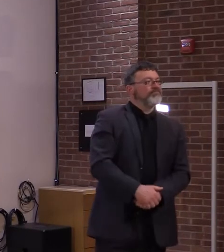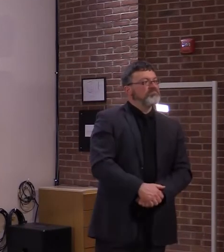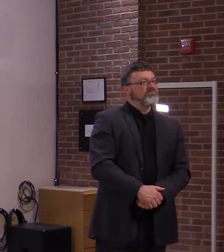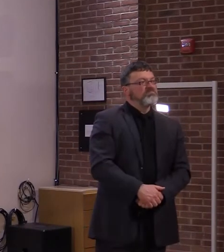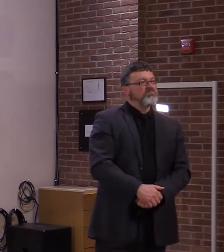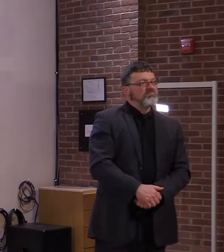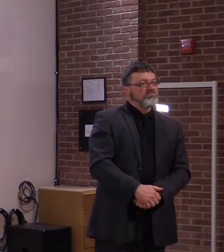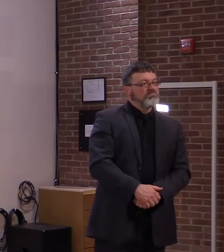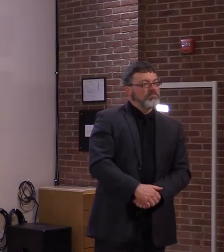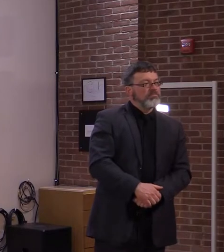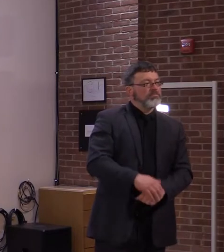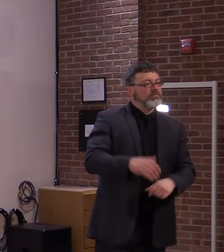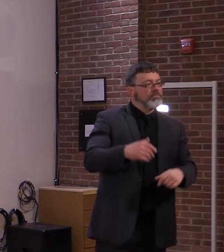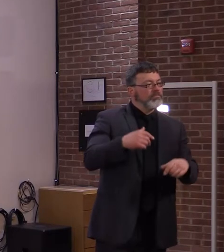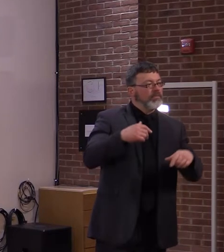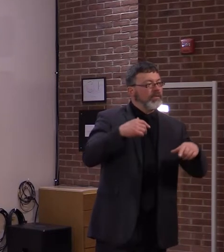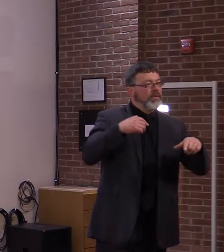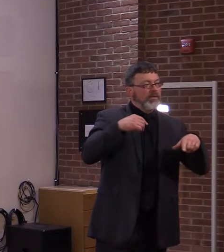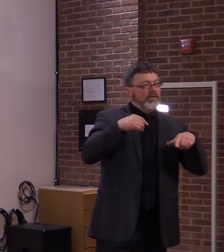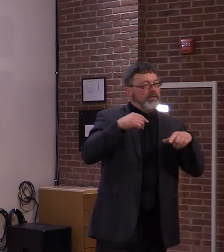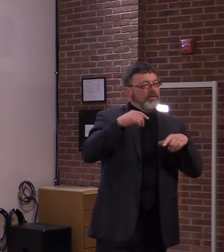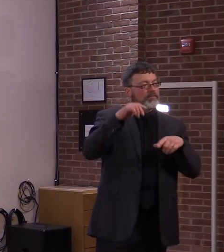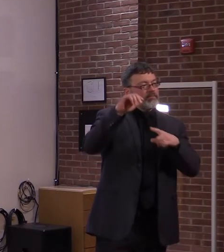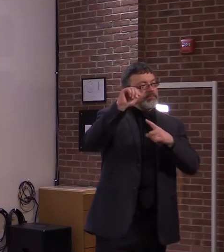Cameron Paquette, St. Albans Messenger.